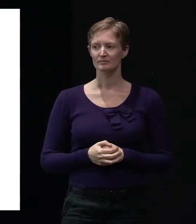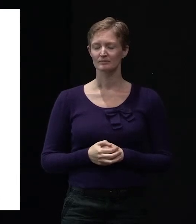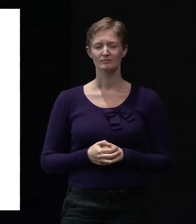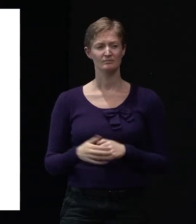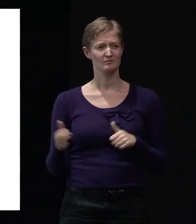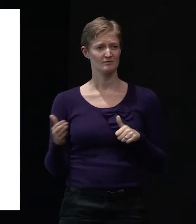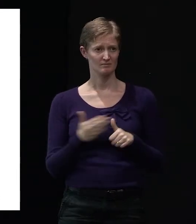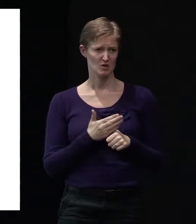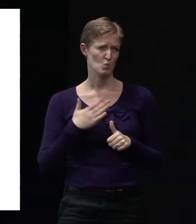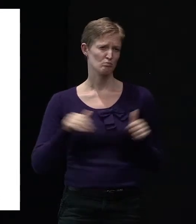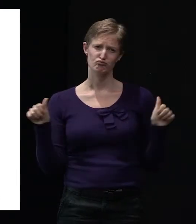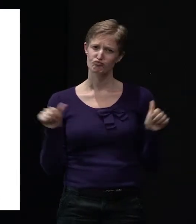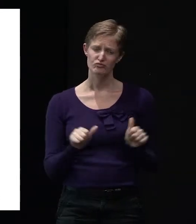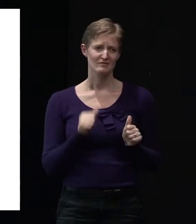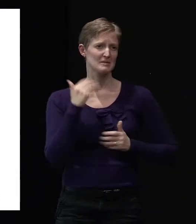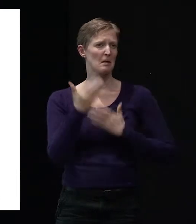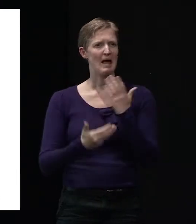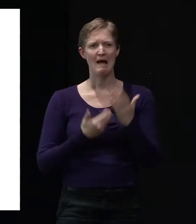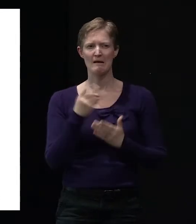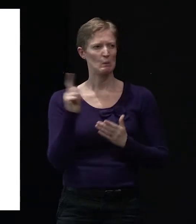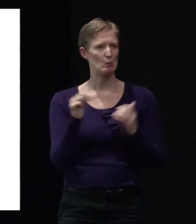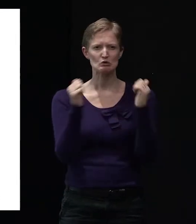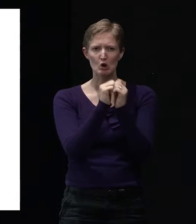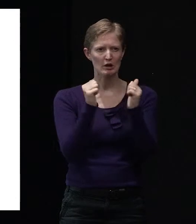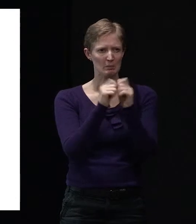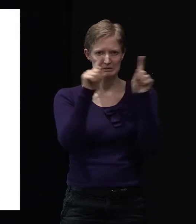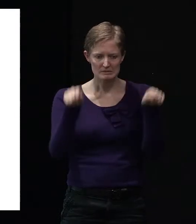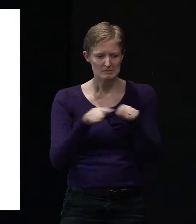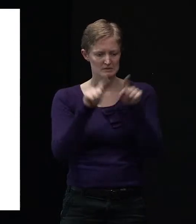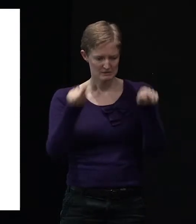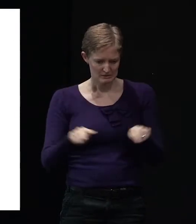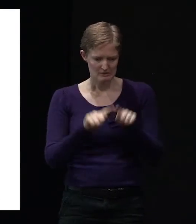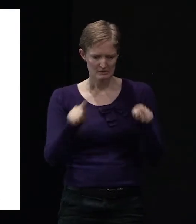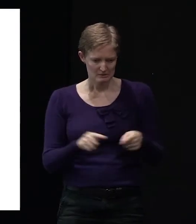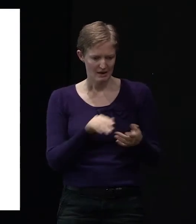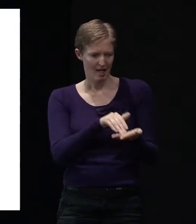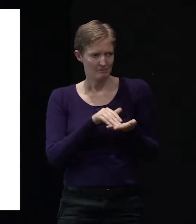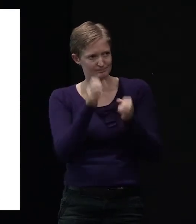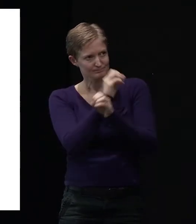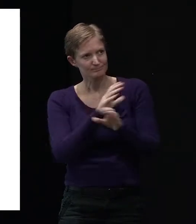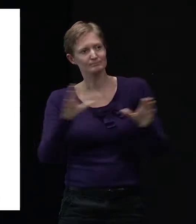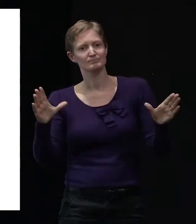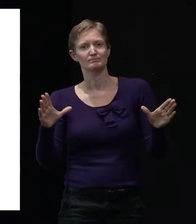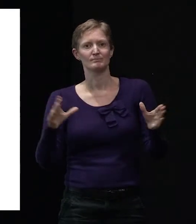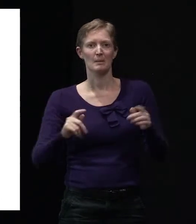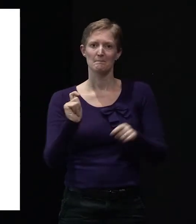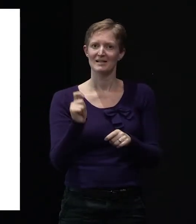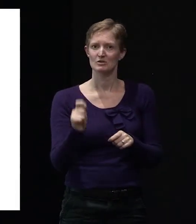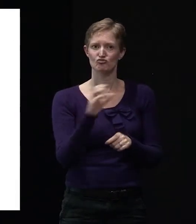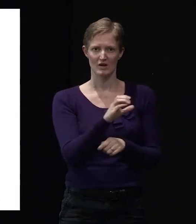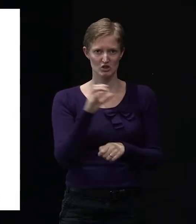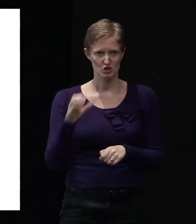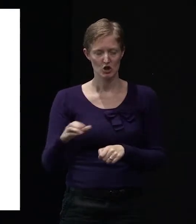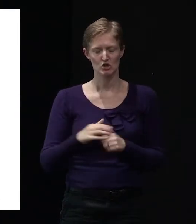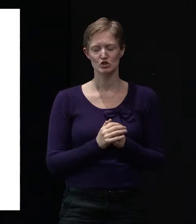overview of some of the documents that are guiding rebuilding in Christchurch, and just so that you know some of the background that's